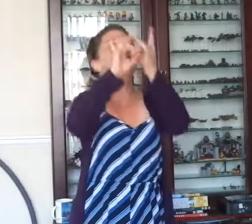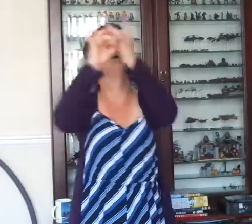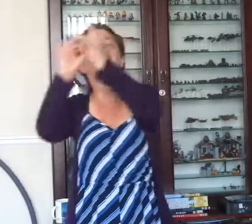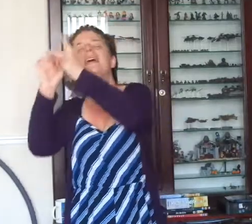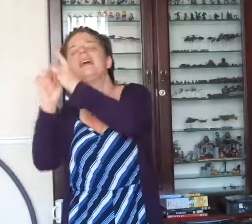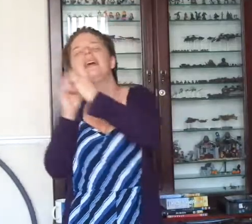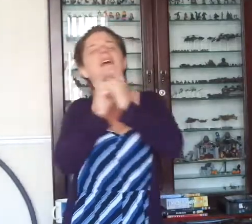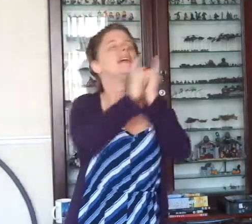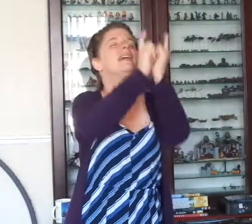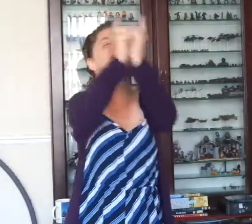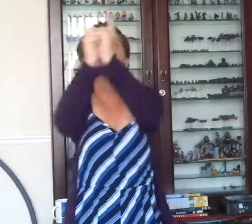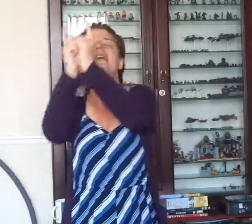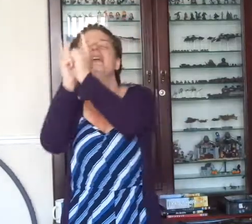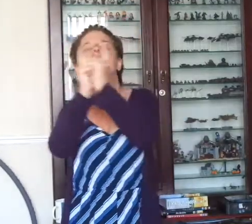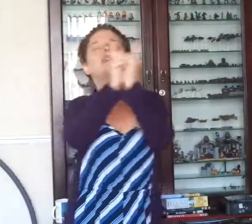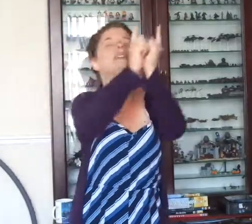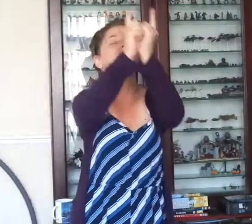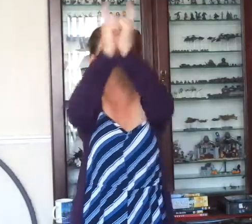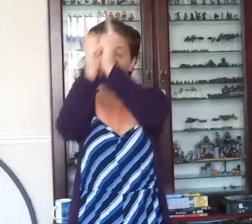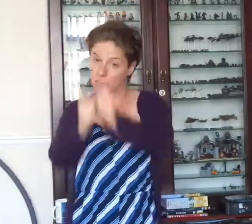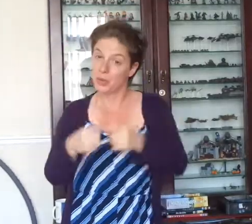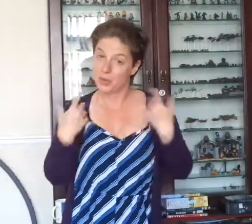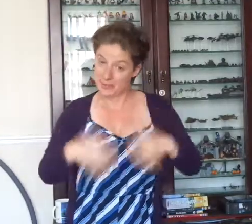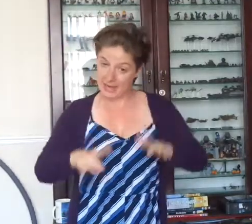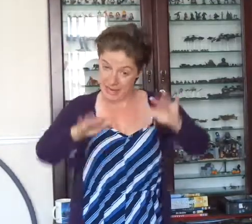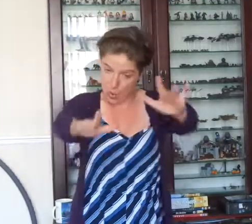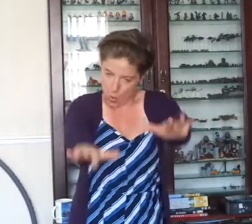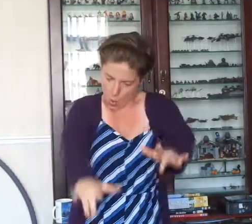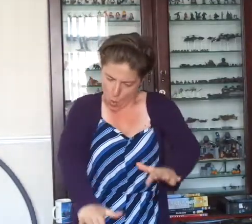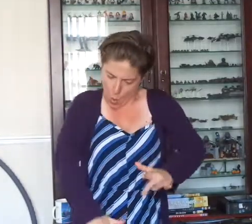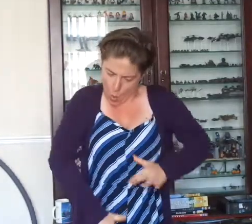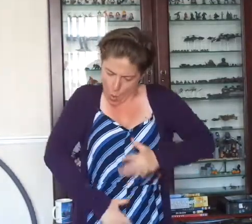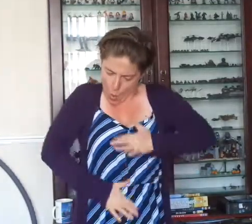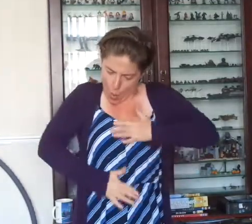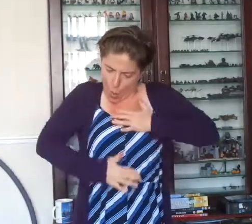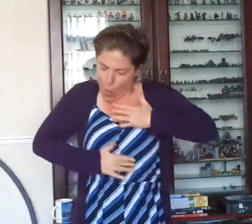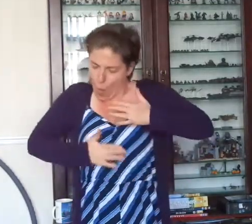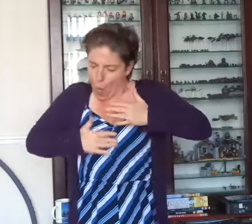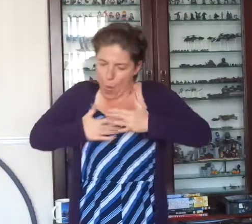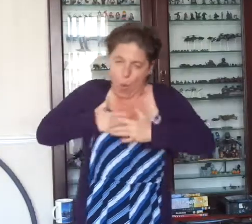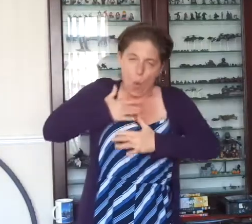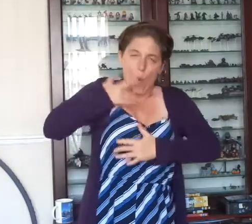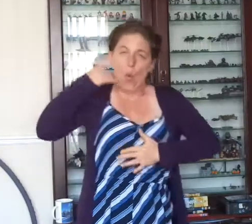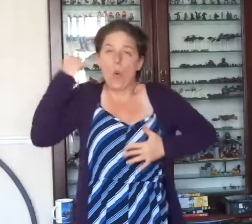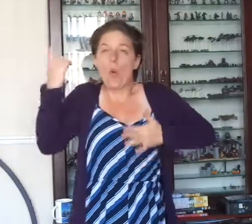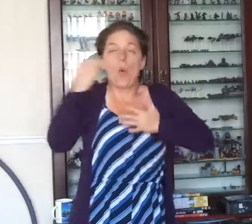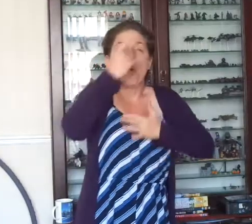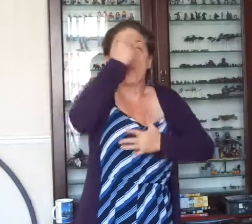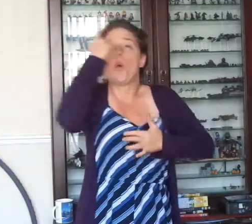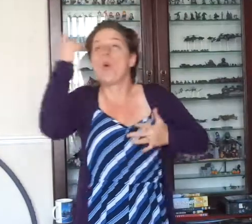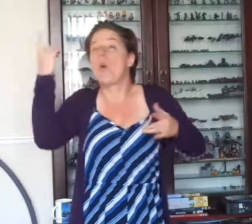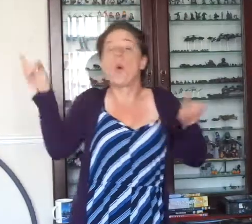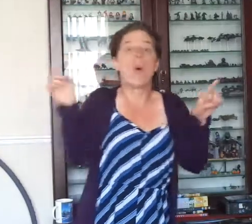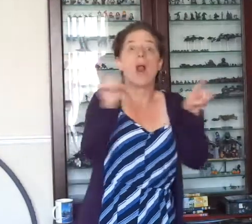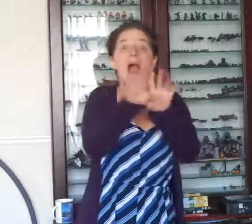You fill up my senses like a night in a